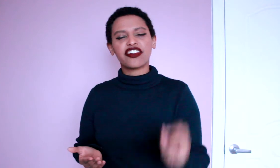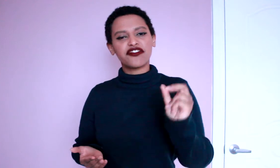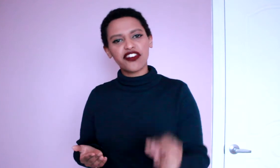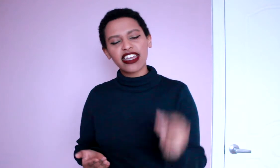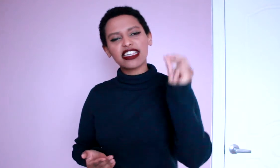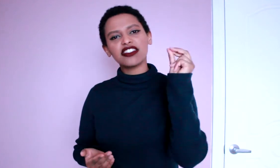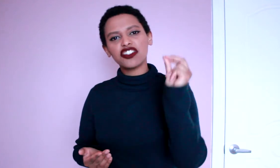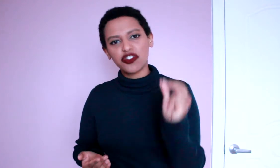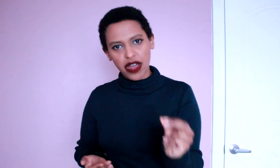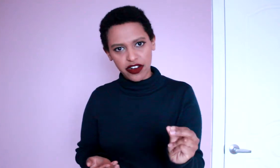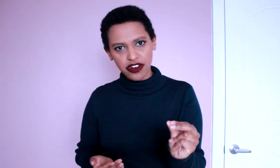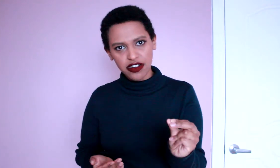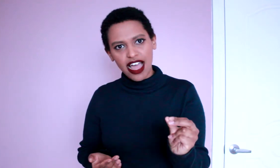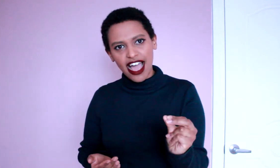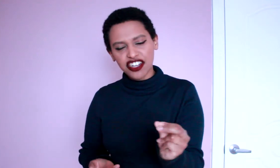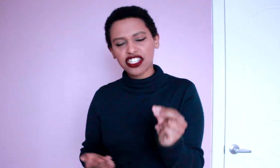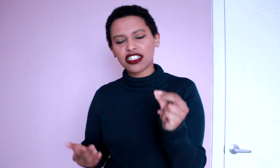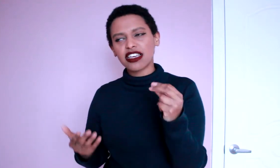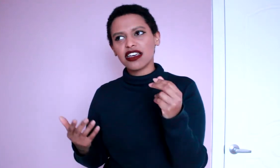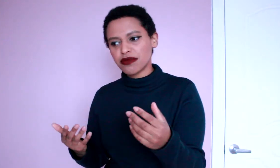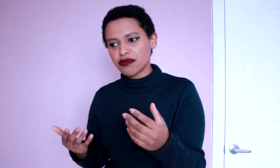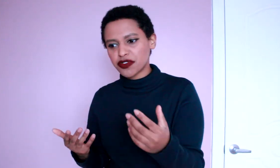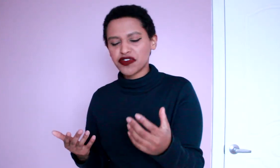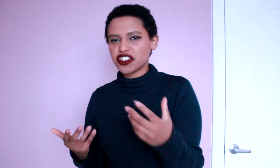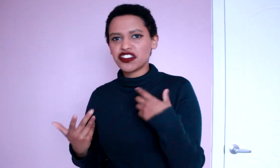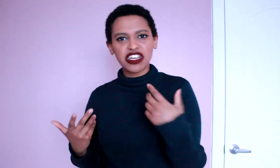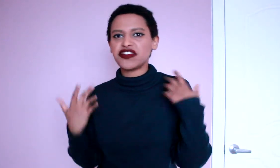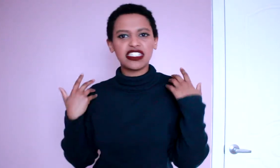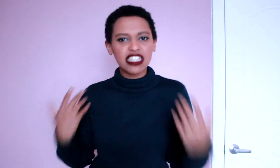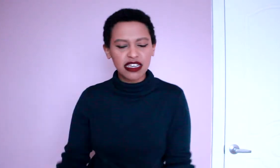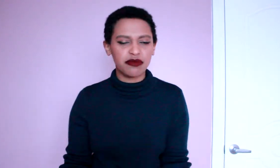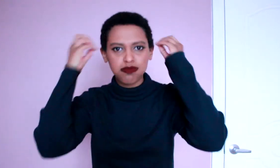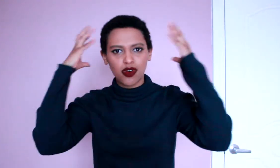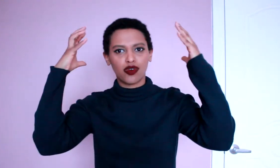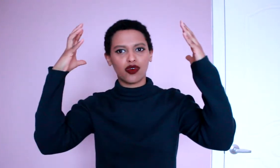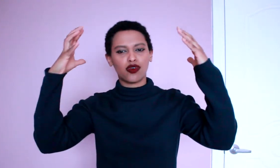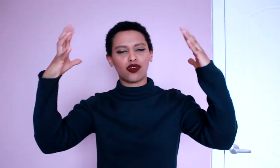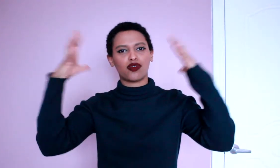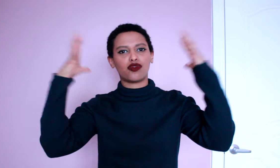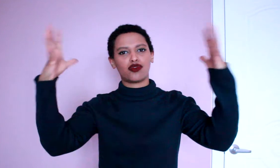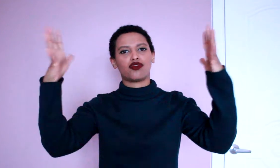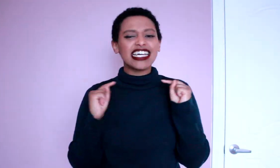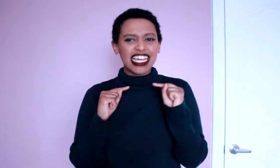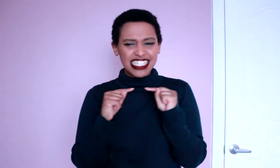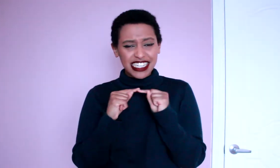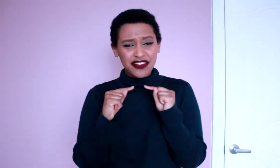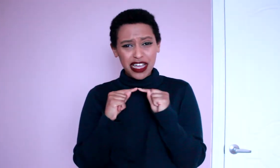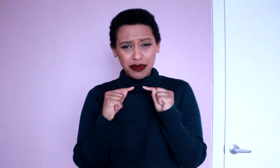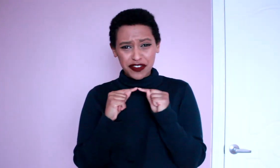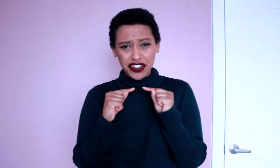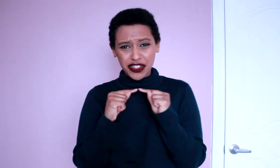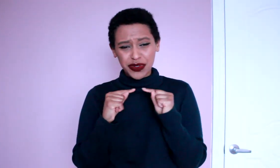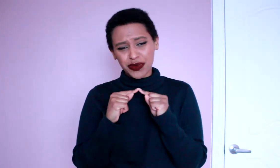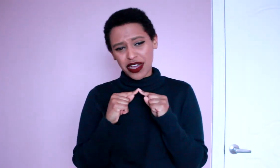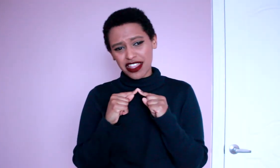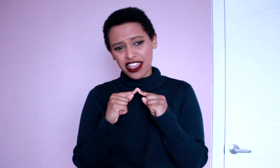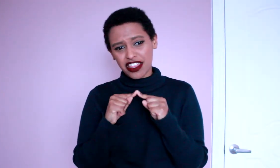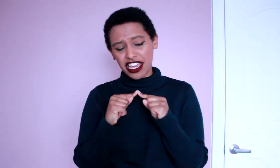they're fighting us the Shredder actually improves their self-esteem. I still have a couple of issues with the